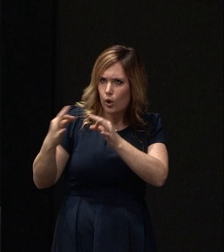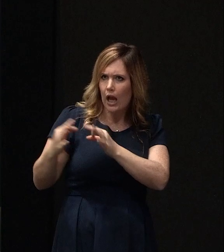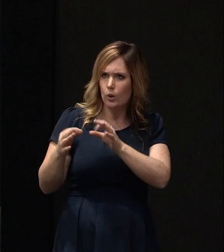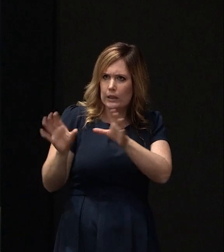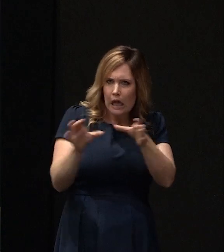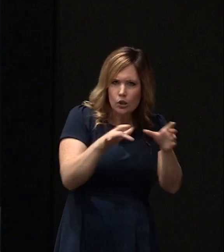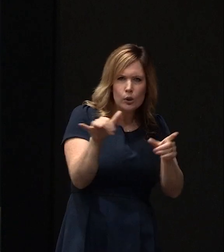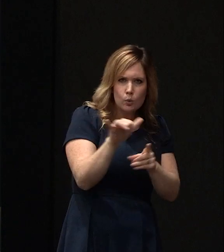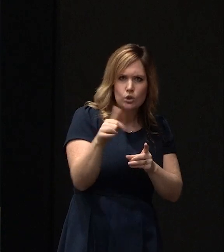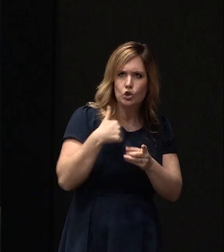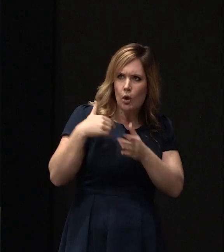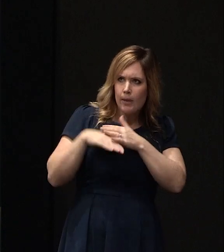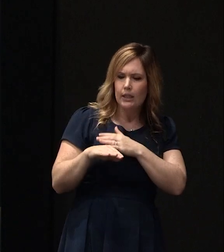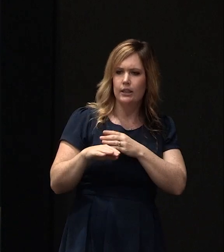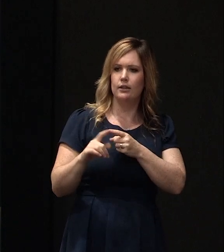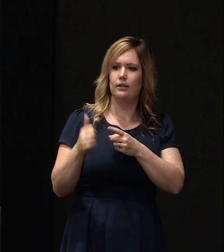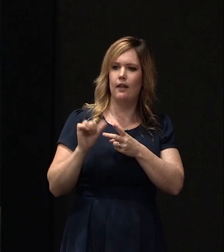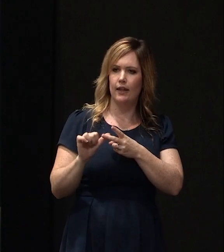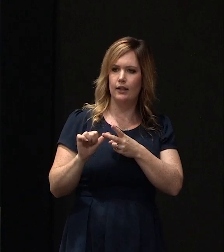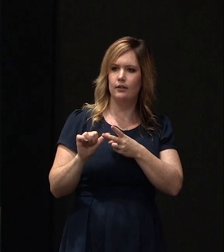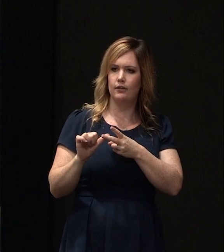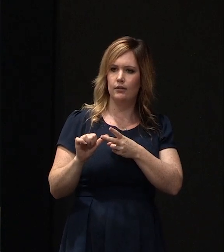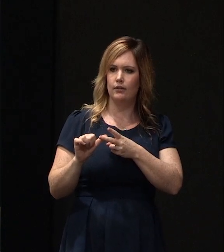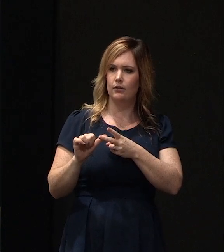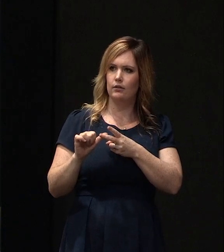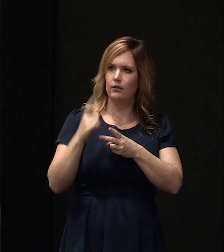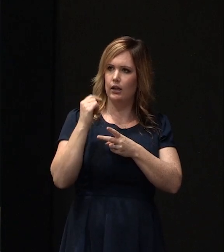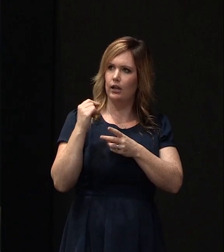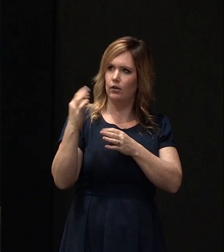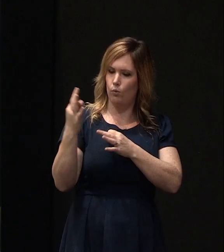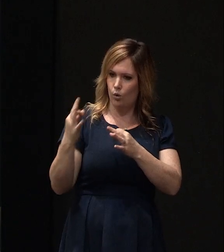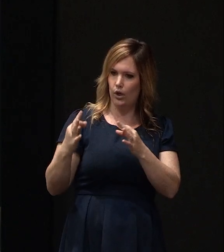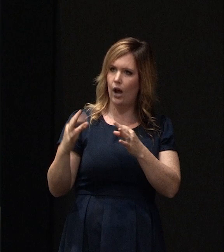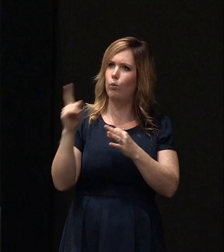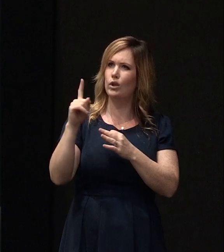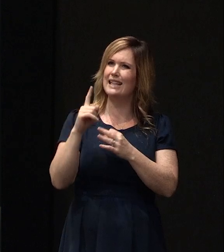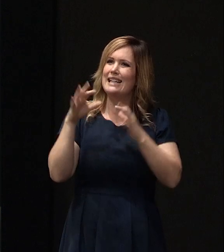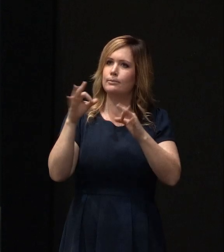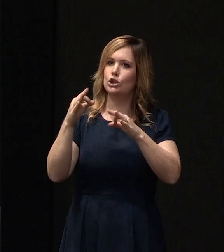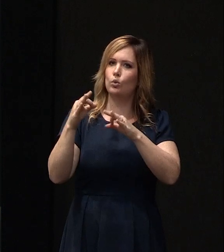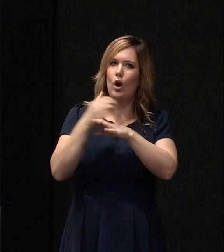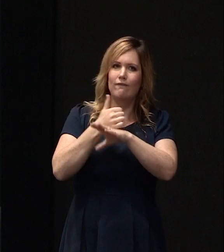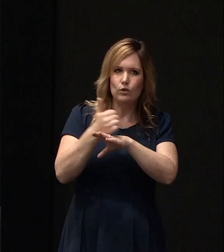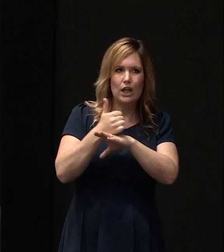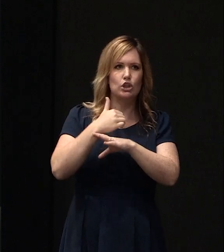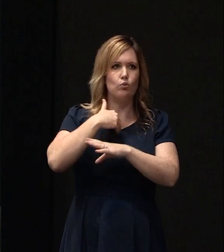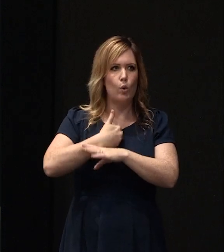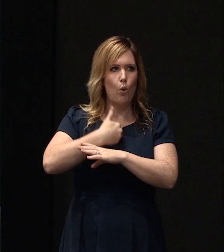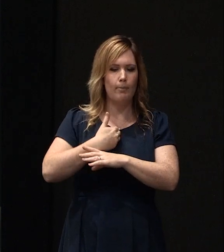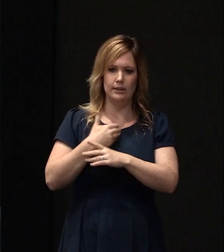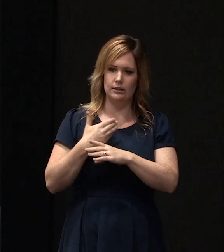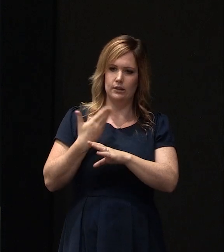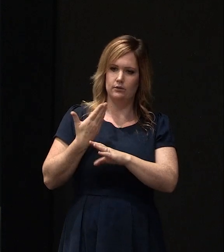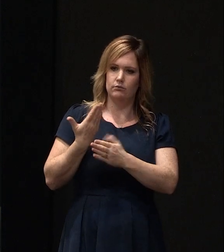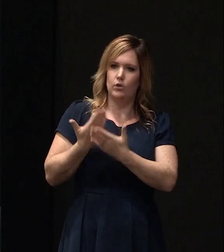were, which categories, and then, you know, the requirement of having special building foundations, et cetera, to, you know, to